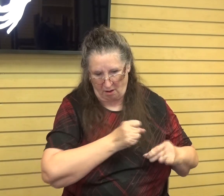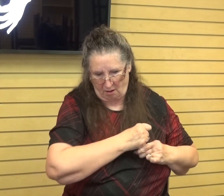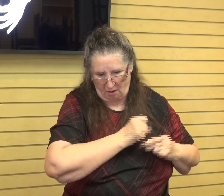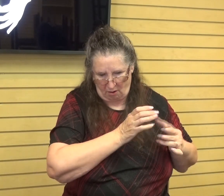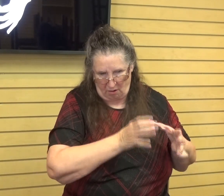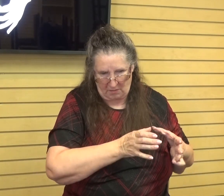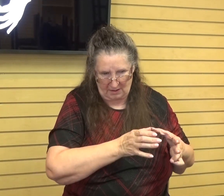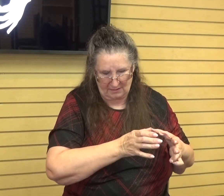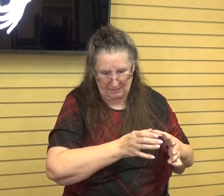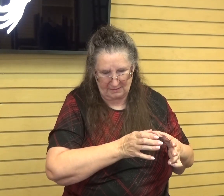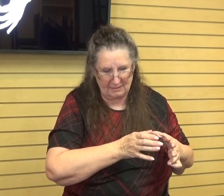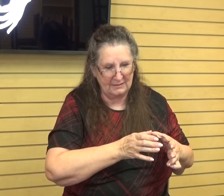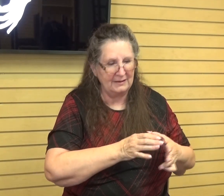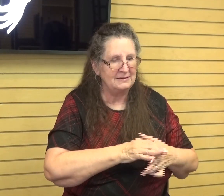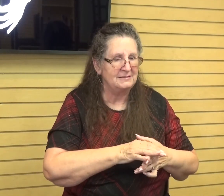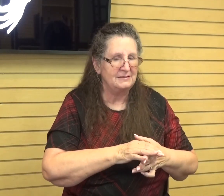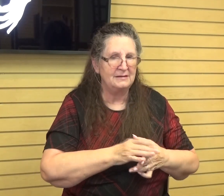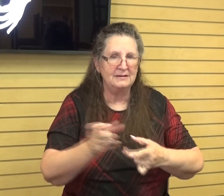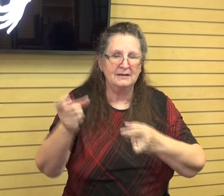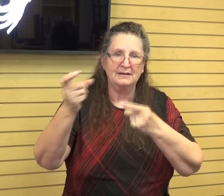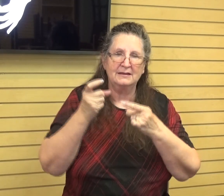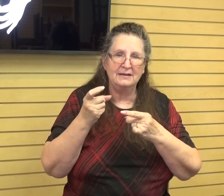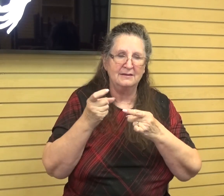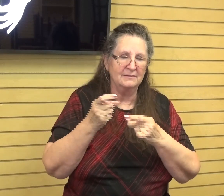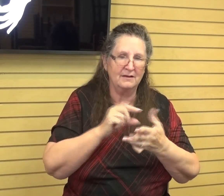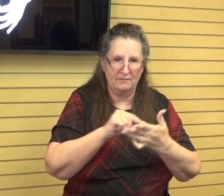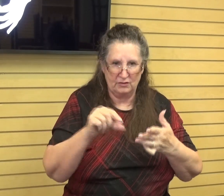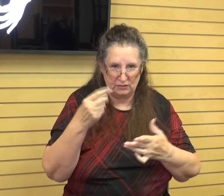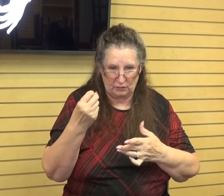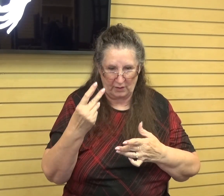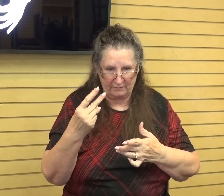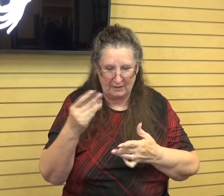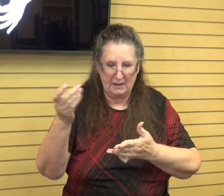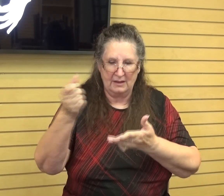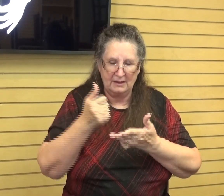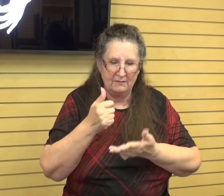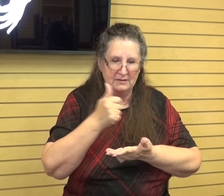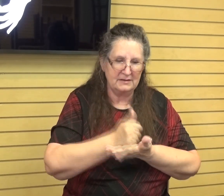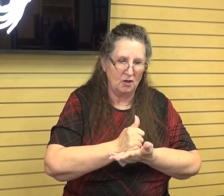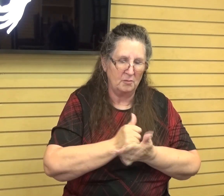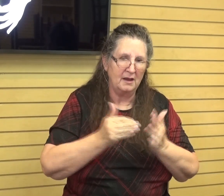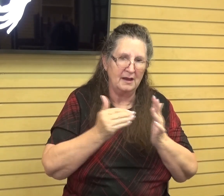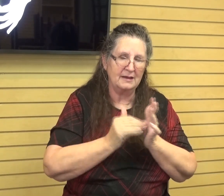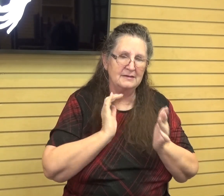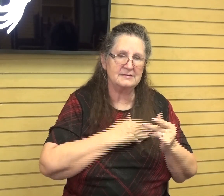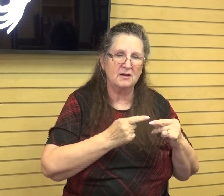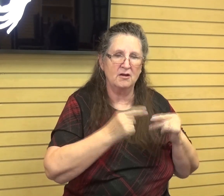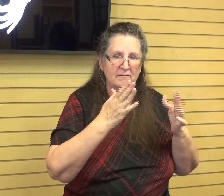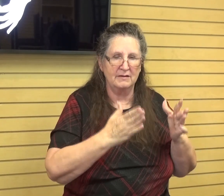O grant us, verse 12, help against the foe, for vain is the